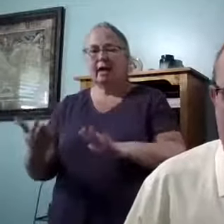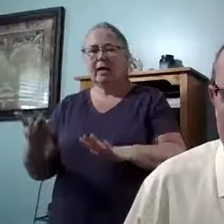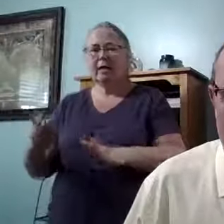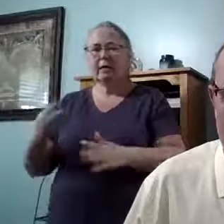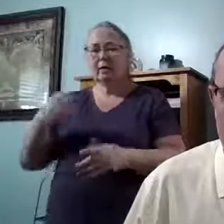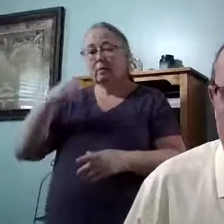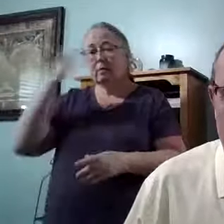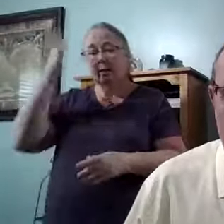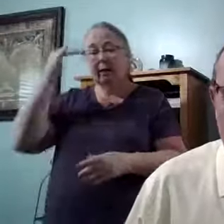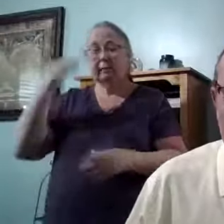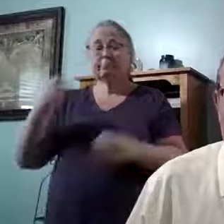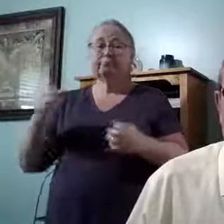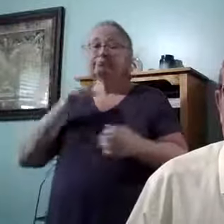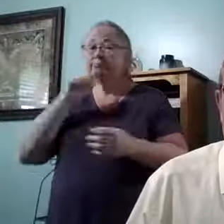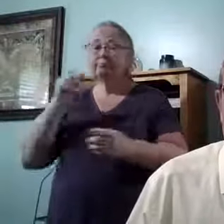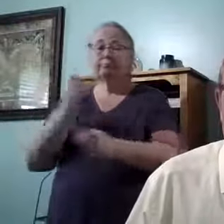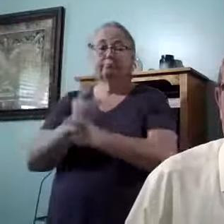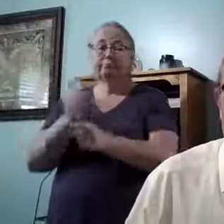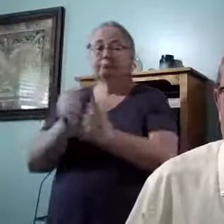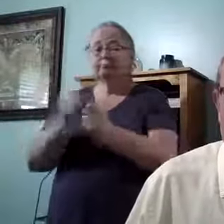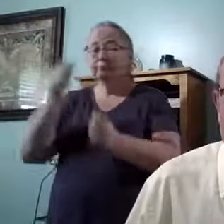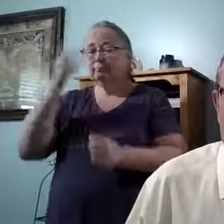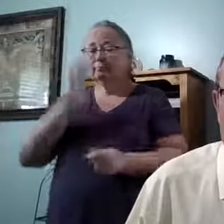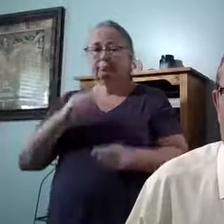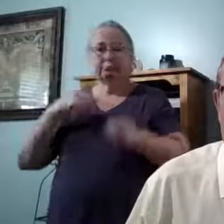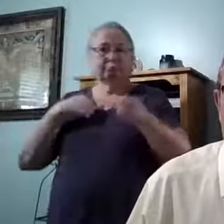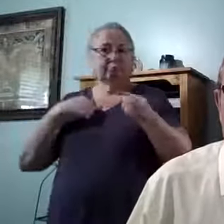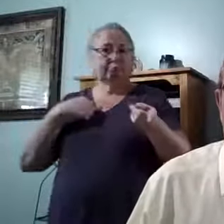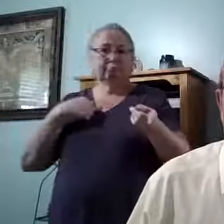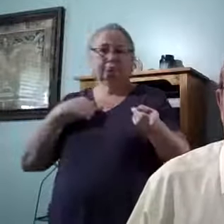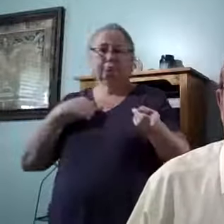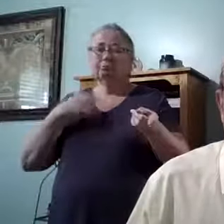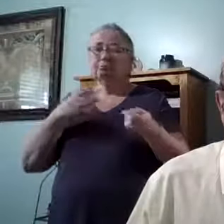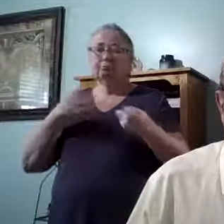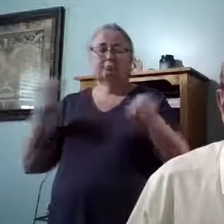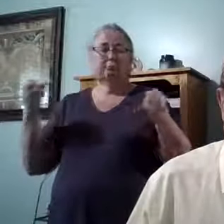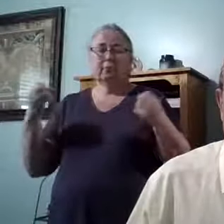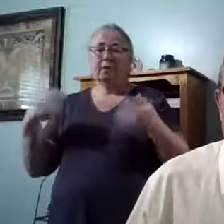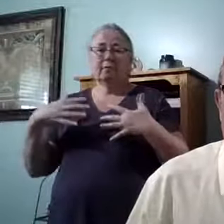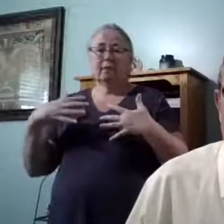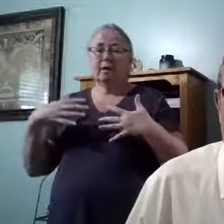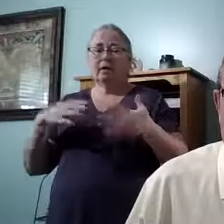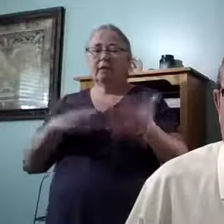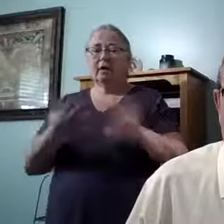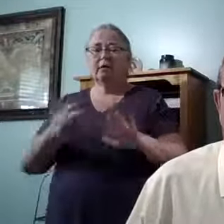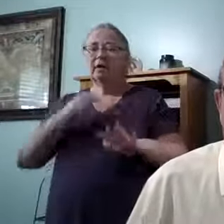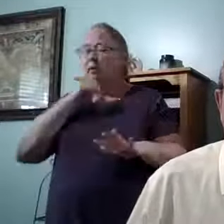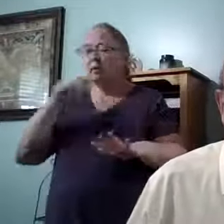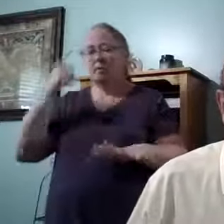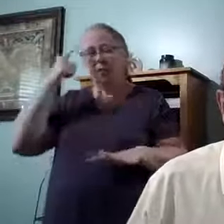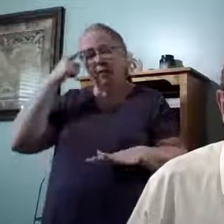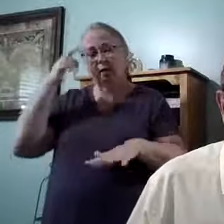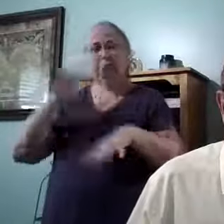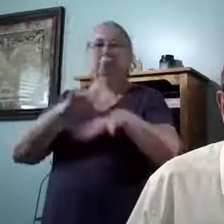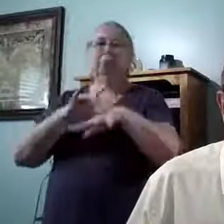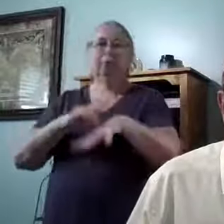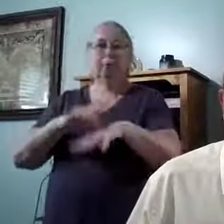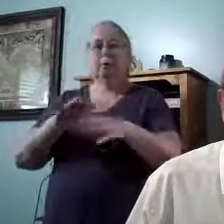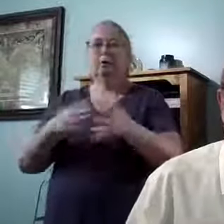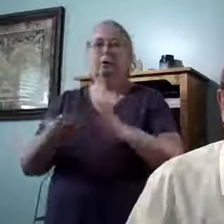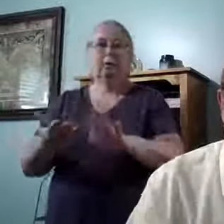you're not right with God. I'm not afraid of dying. I don't think about dying. You know,